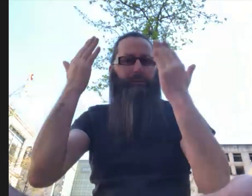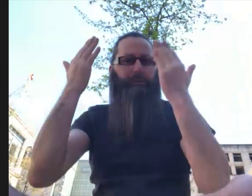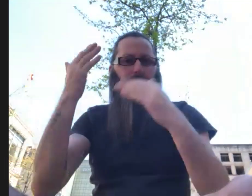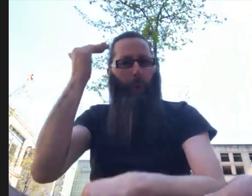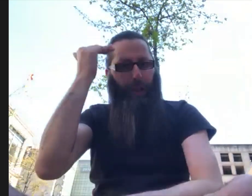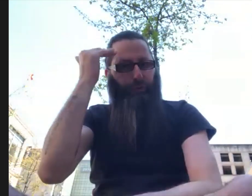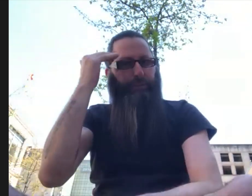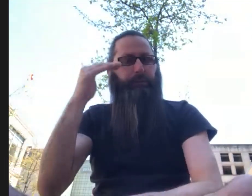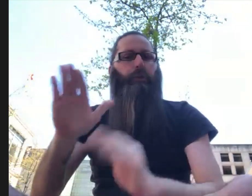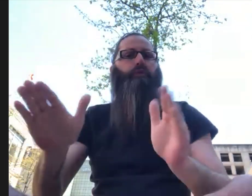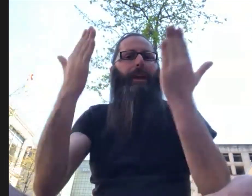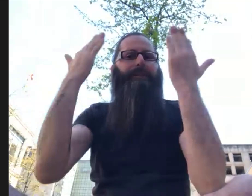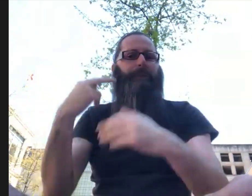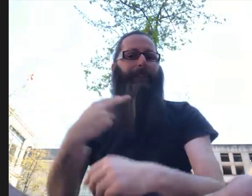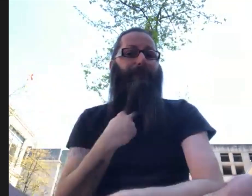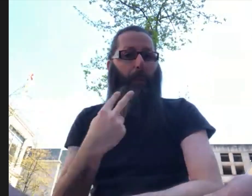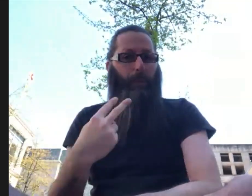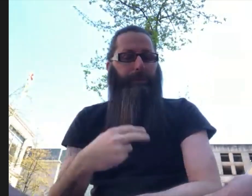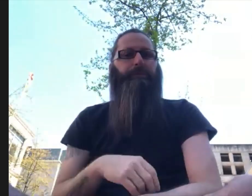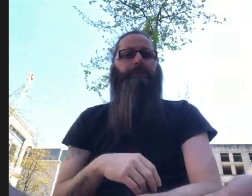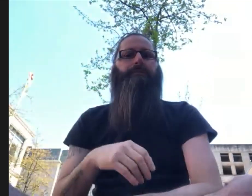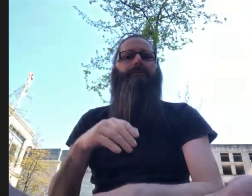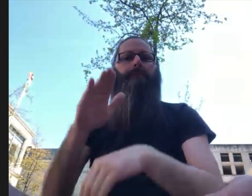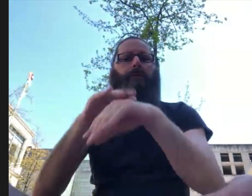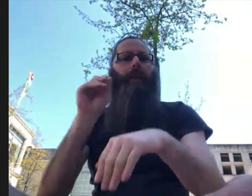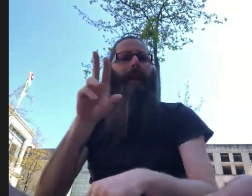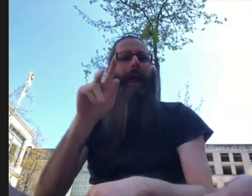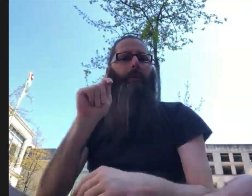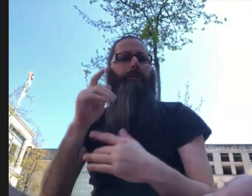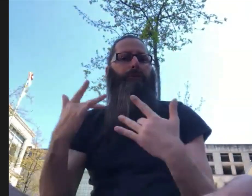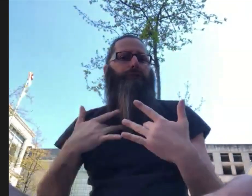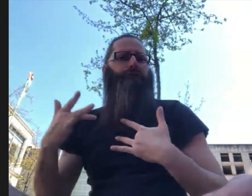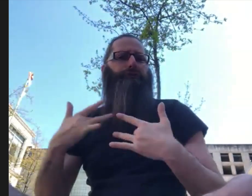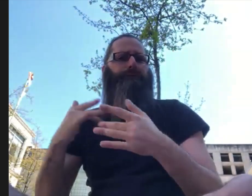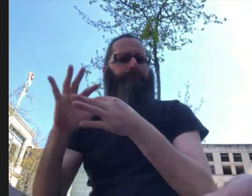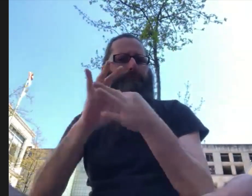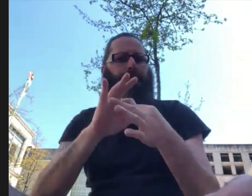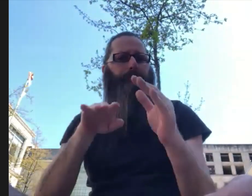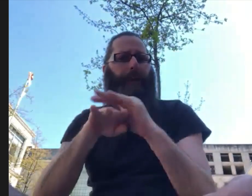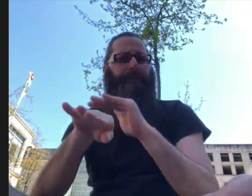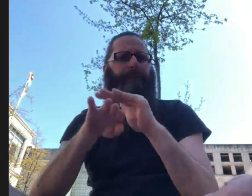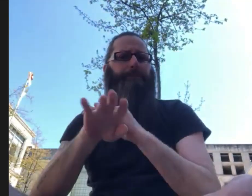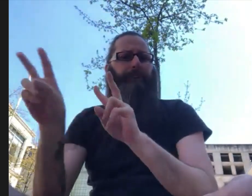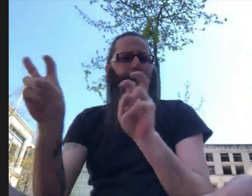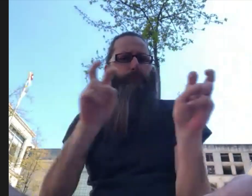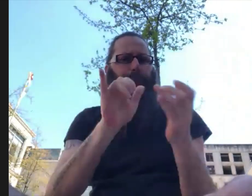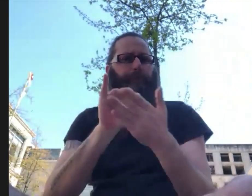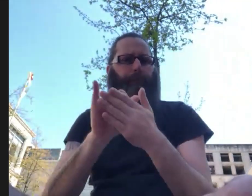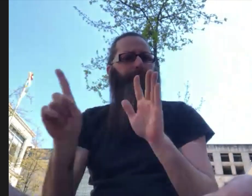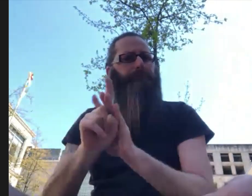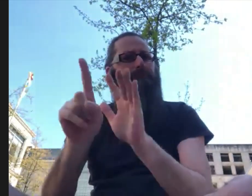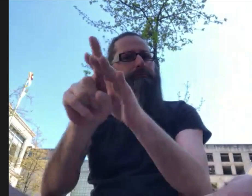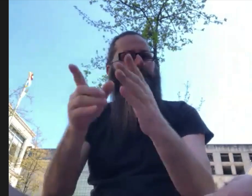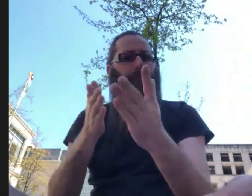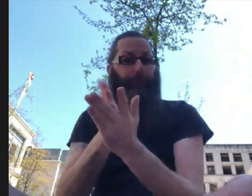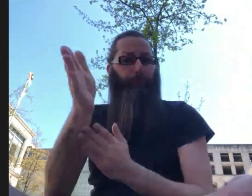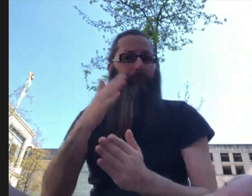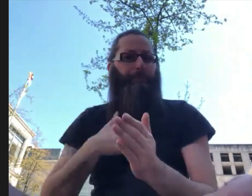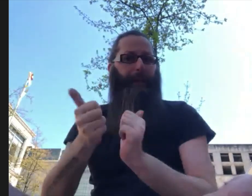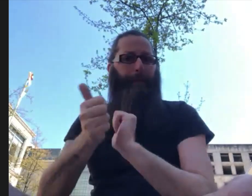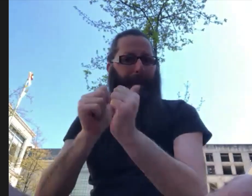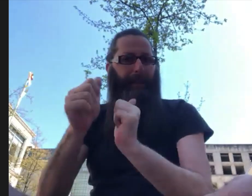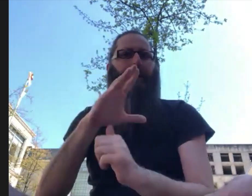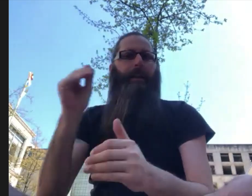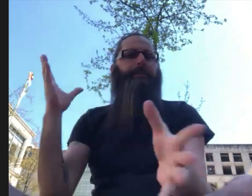for anything else other than to raise awareness and to raise a voice to call out concerns related to accessibility